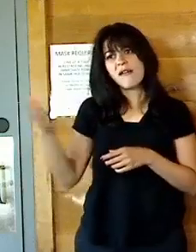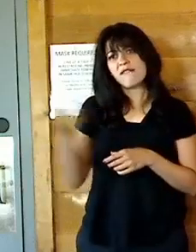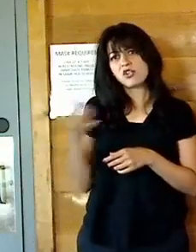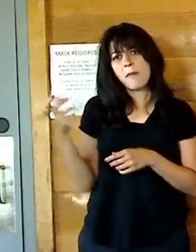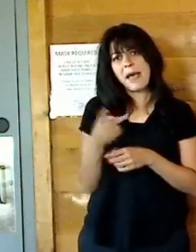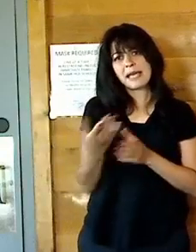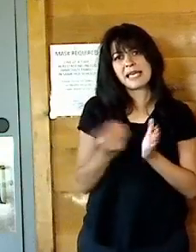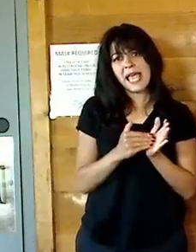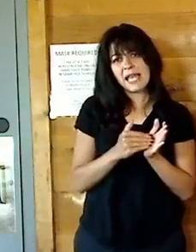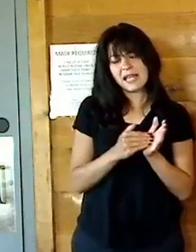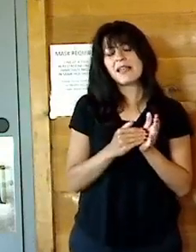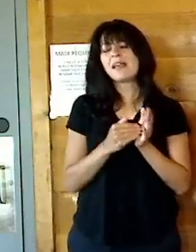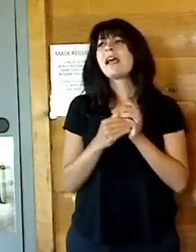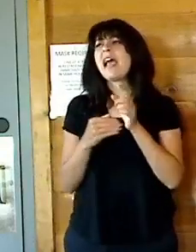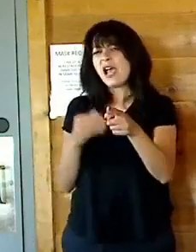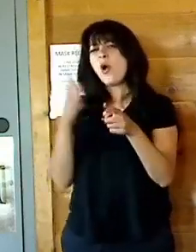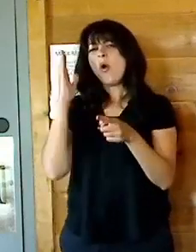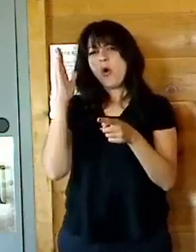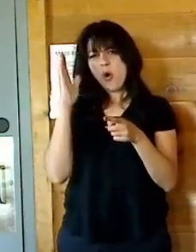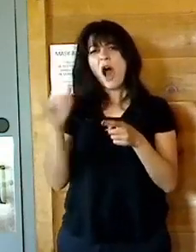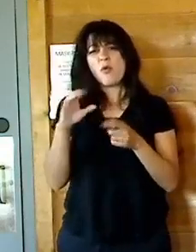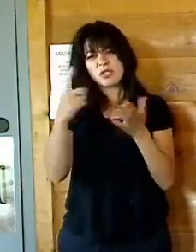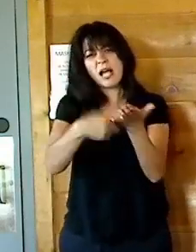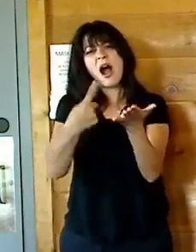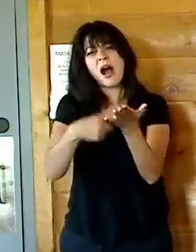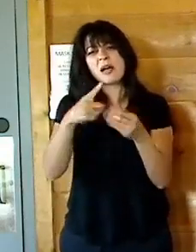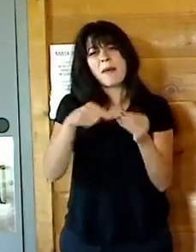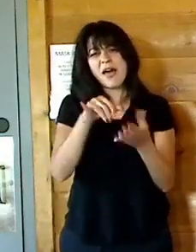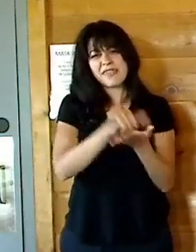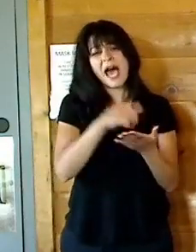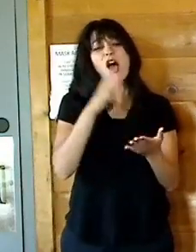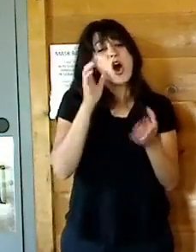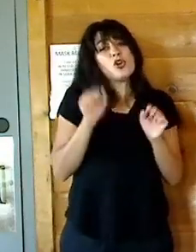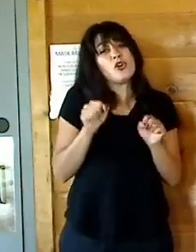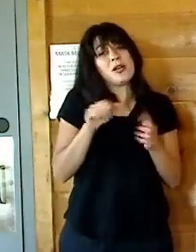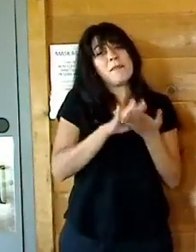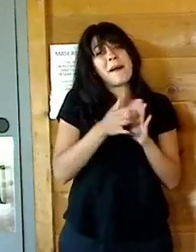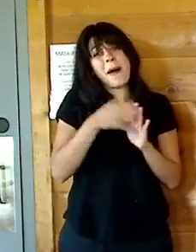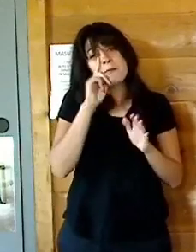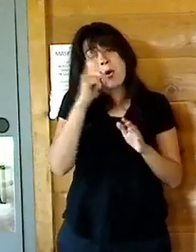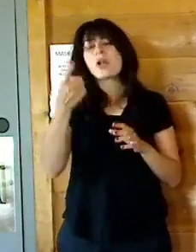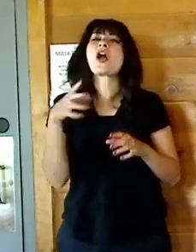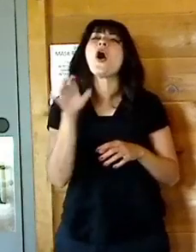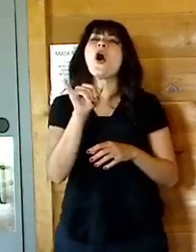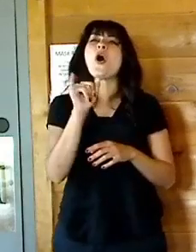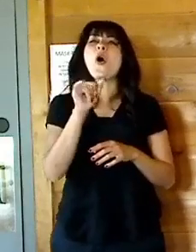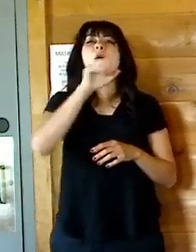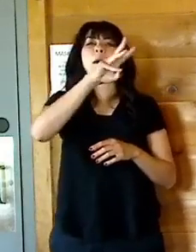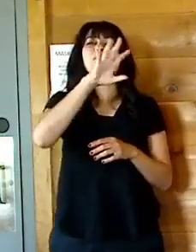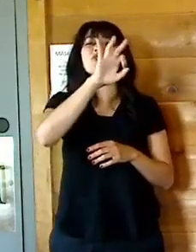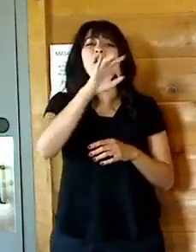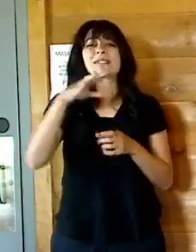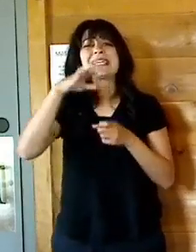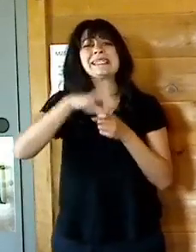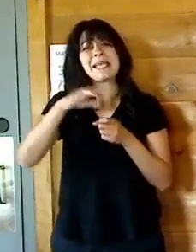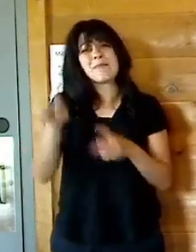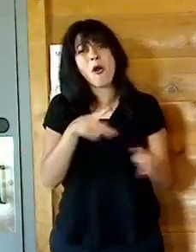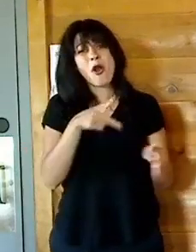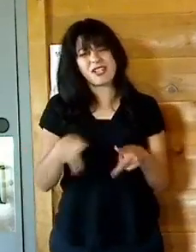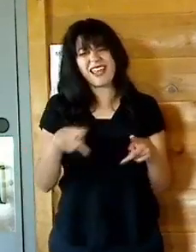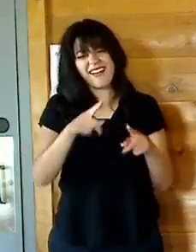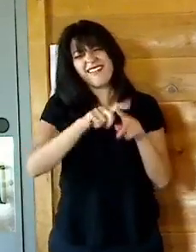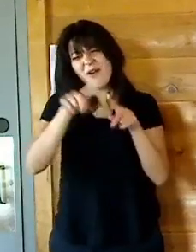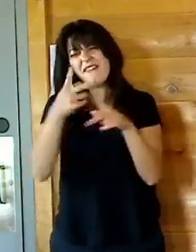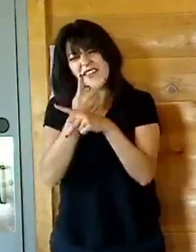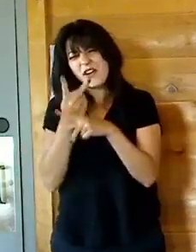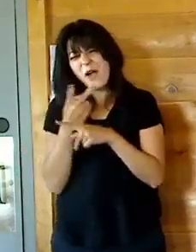be god-awful boring. No, I'm trying to make it exciting when you're talking about the Wappinger Tea Party and things like that. I think it'd be great. Let's figure